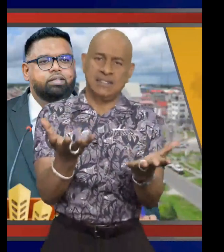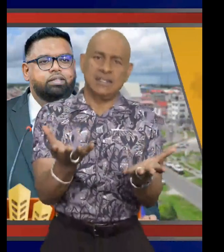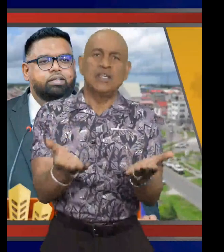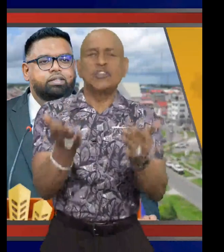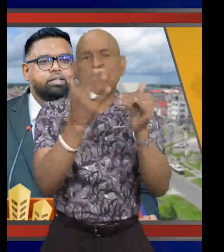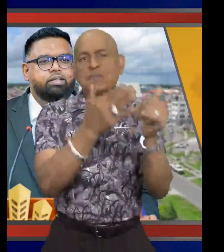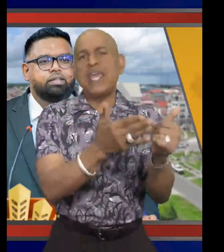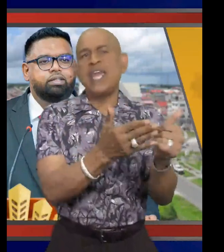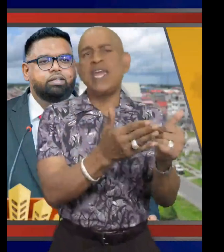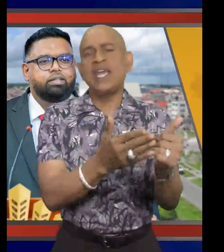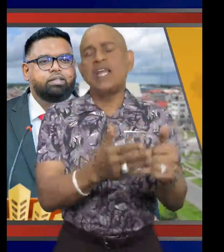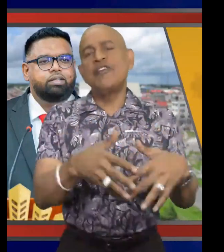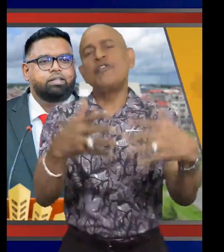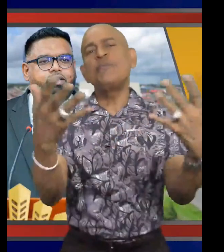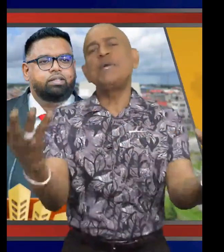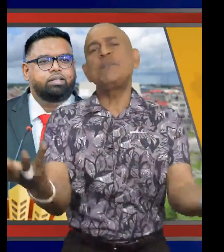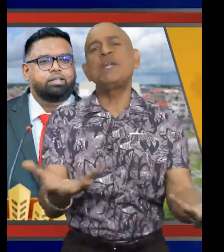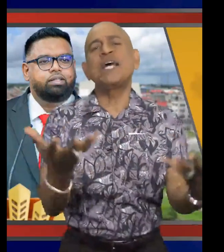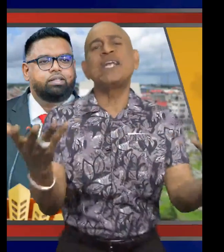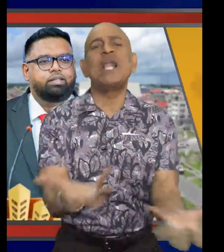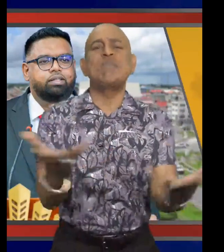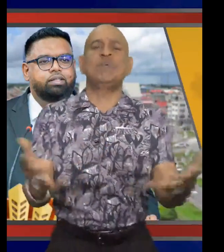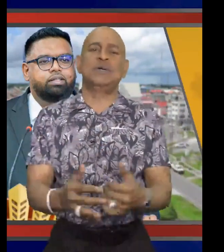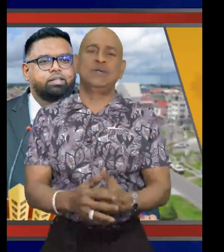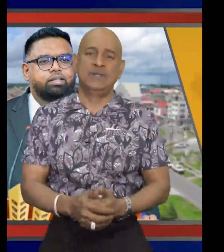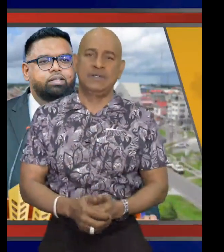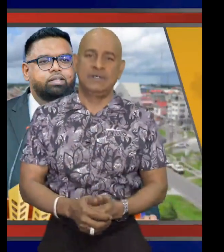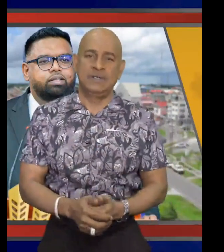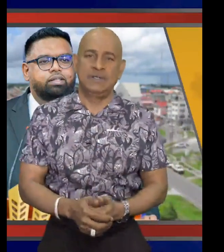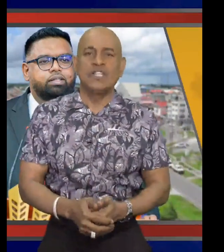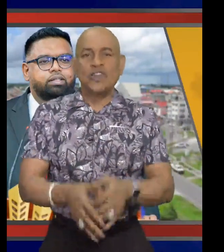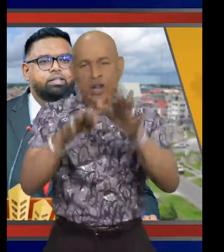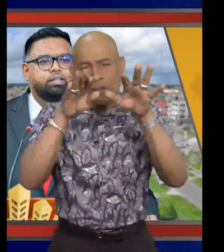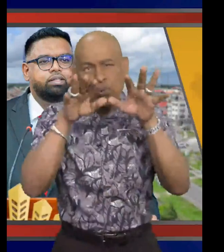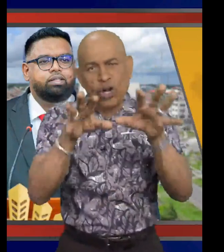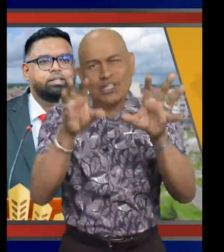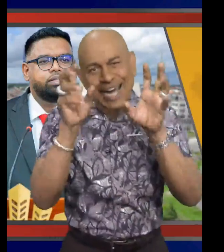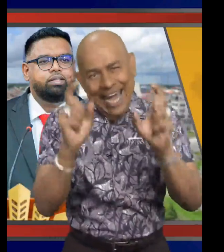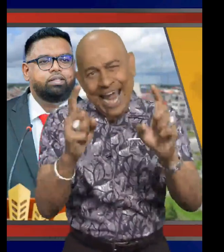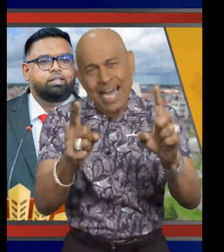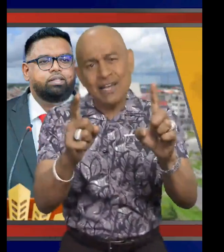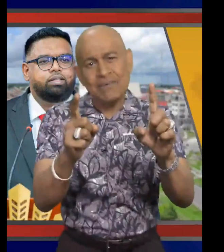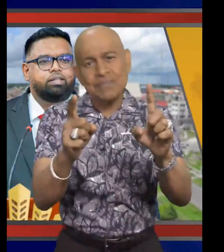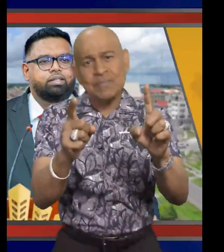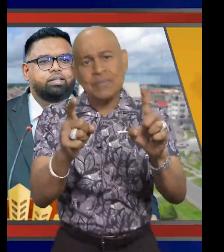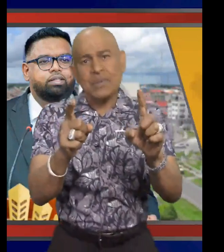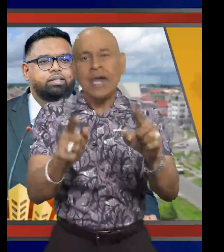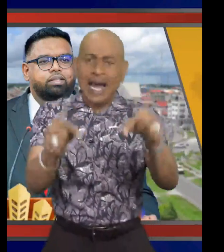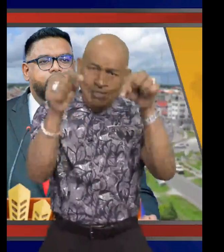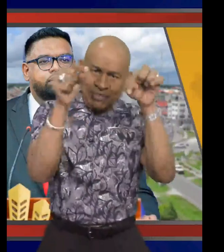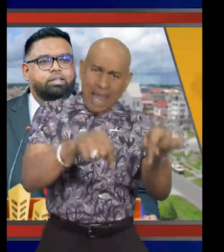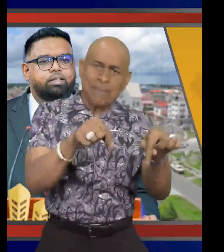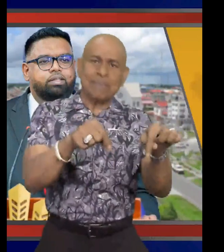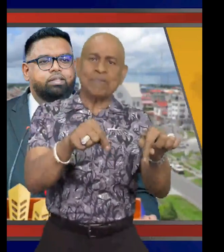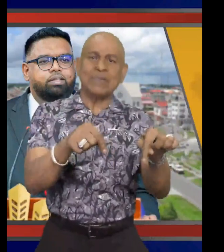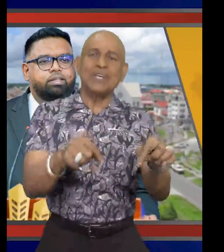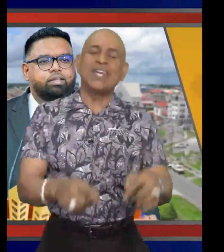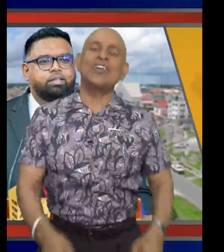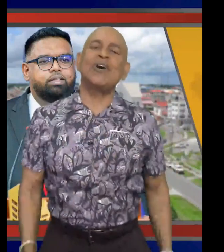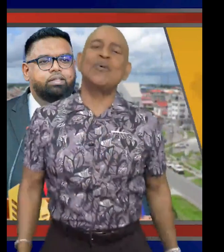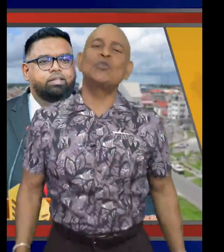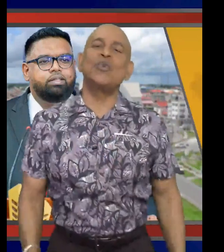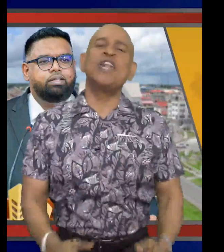to pay the few people that help. So that both Guyana and them